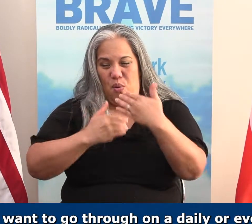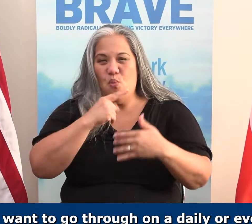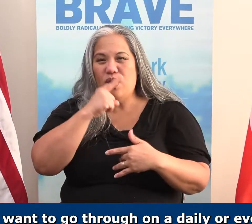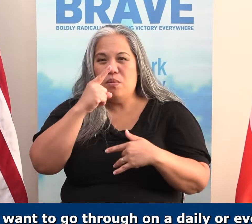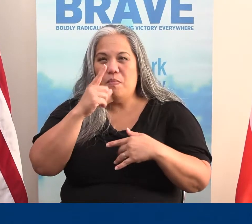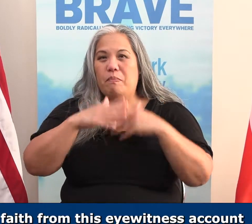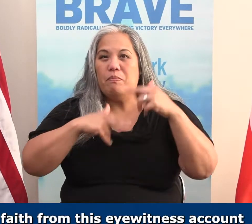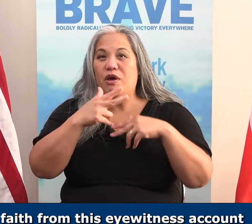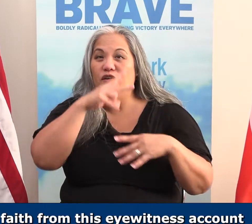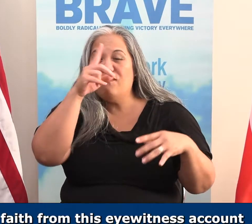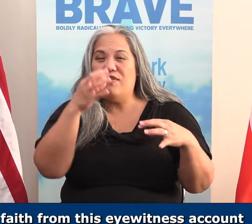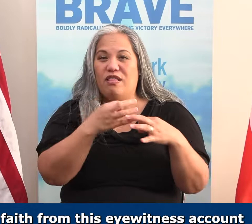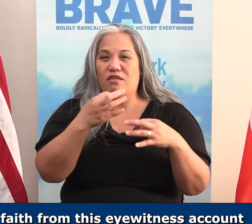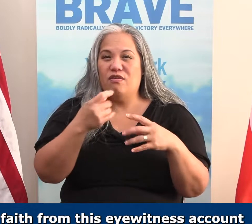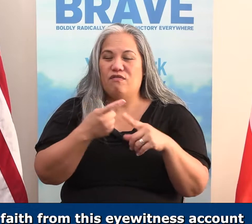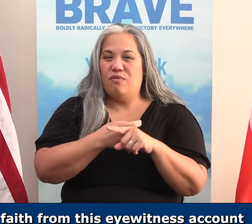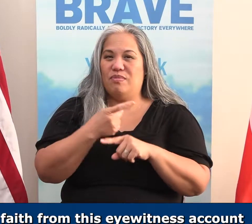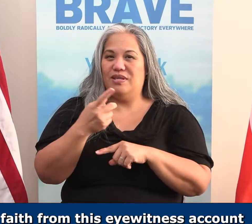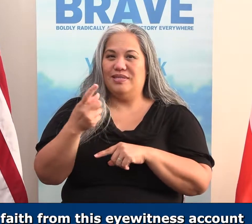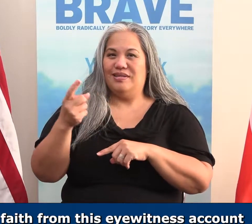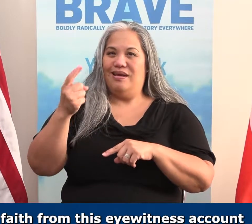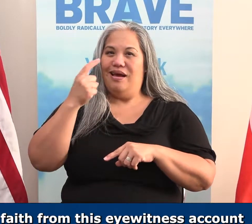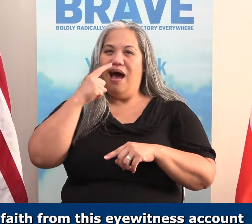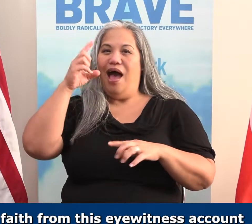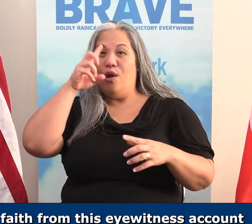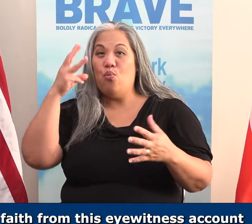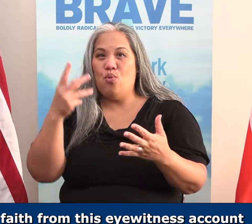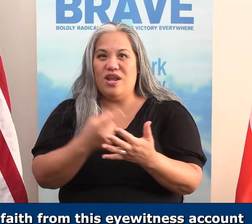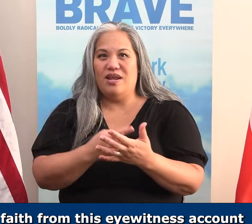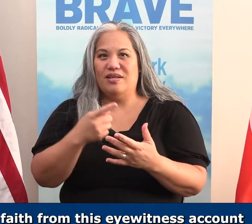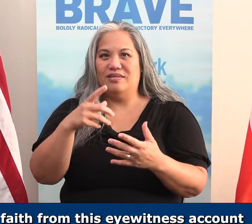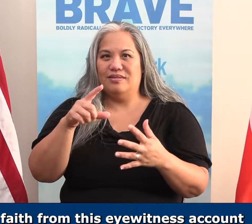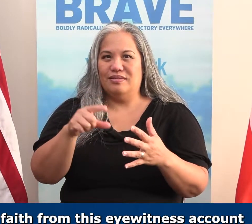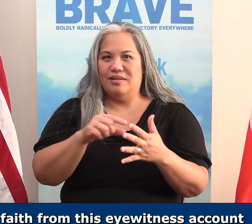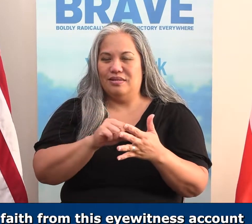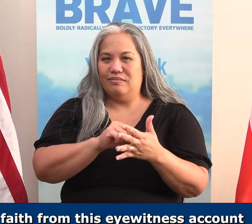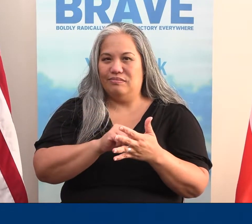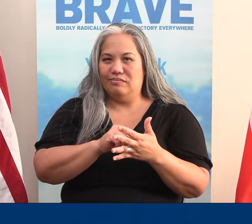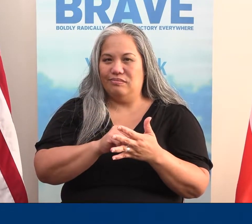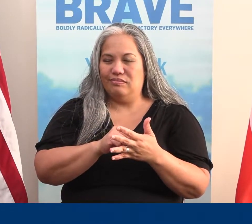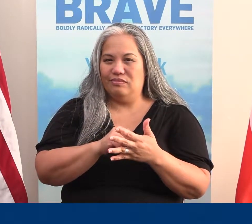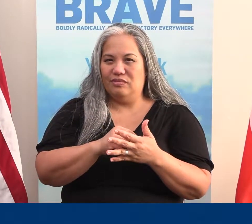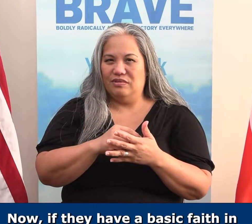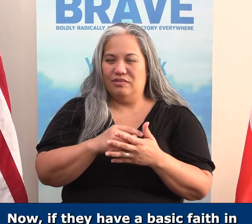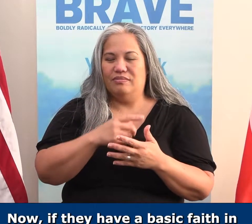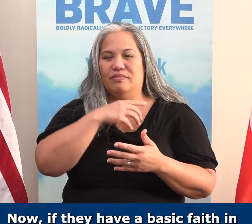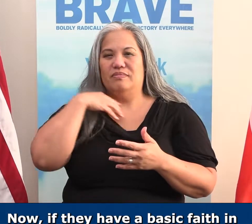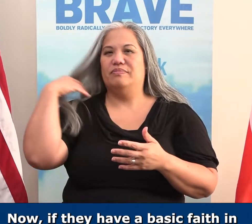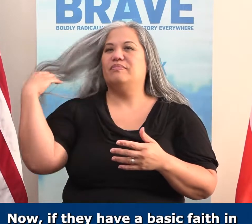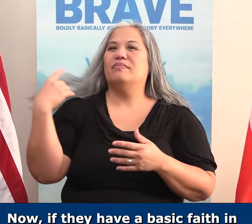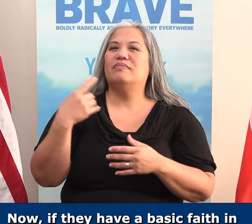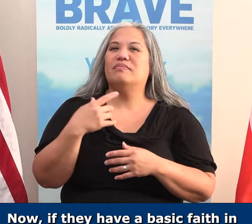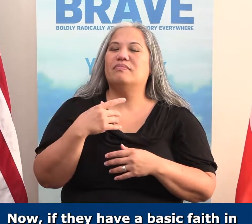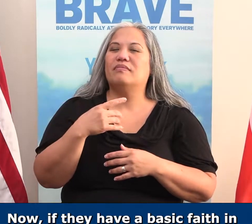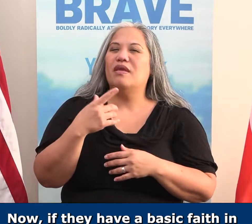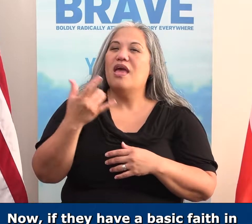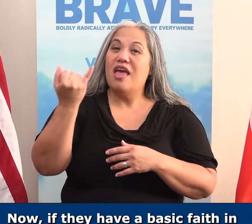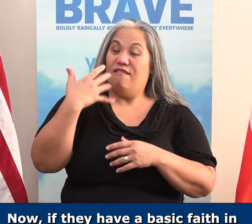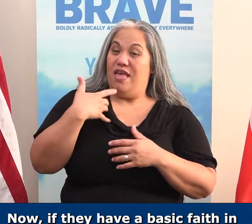build faith from this eyewitness account that the Holy Spirit has inspired. Amen? Now, if they have a basic faith in